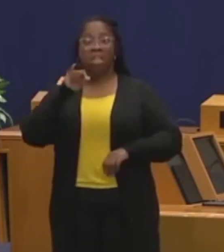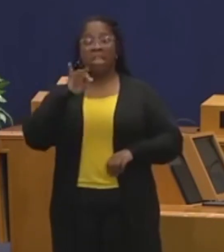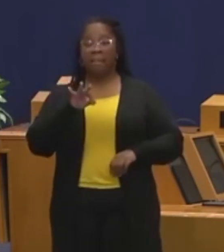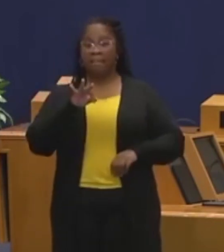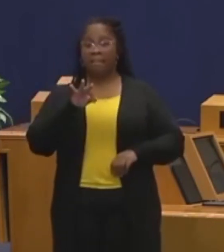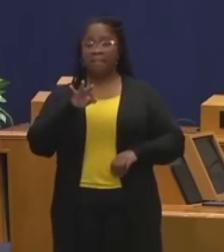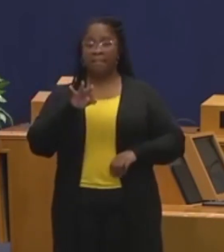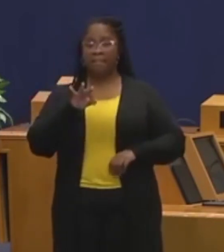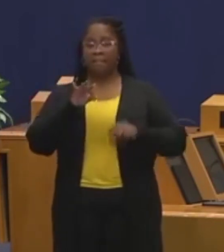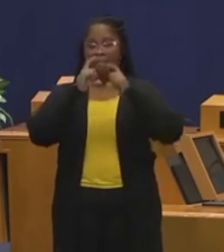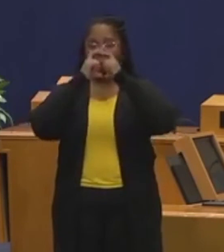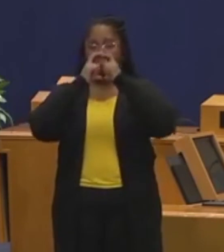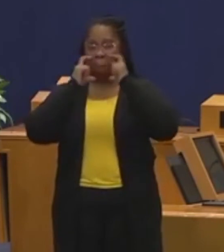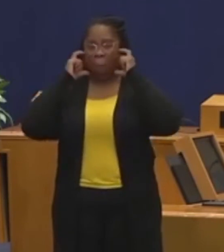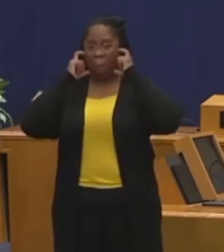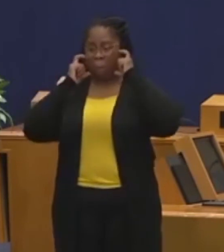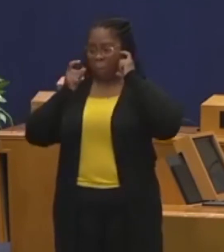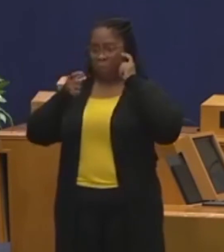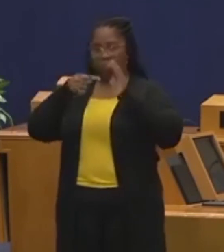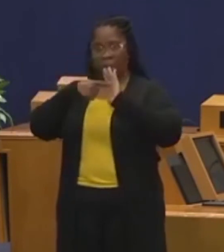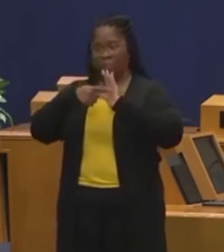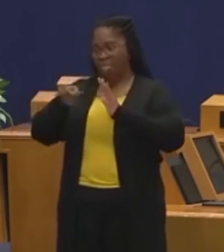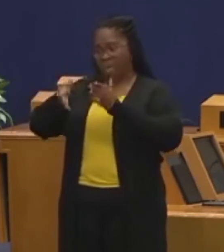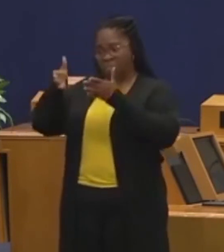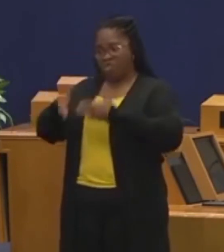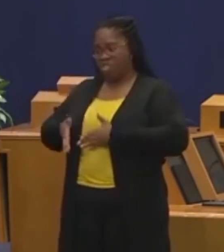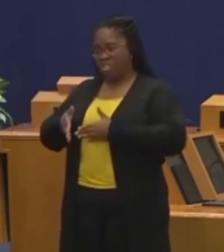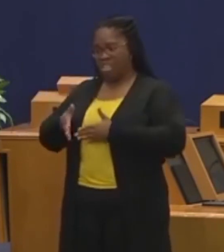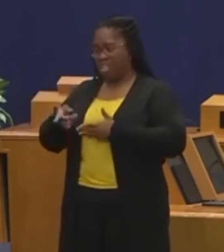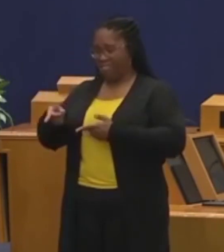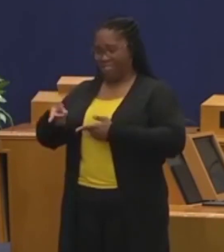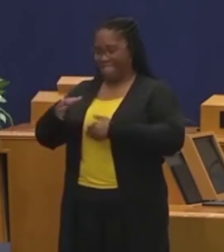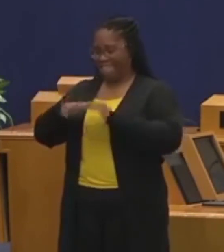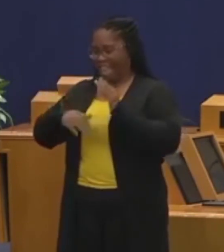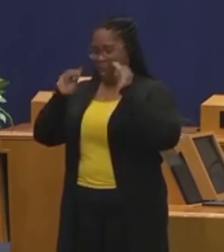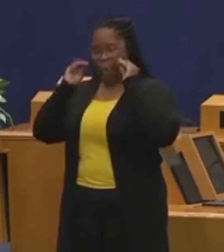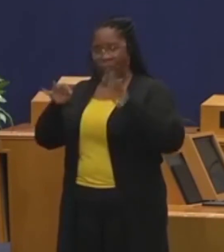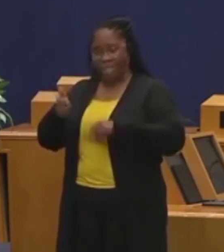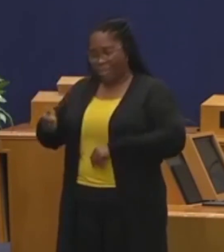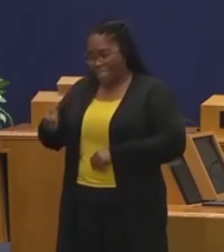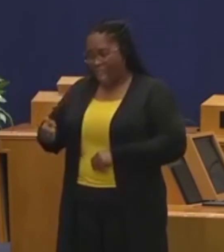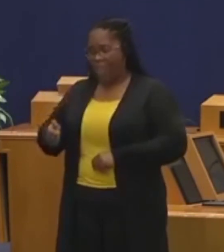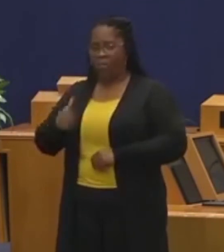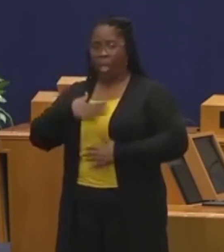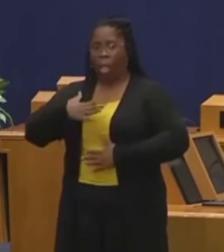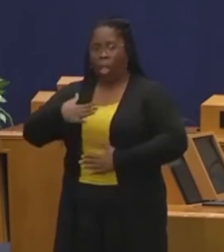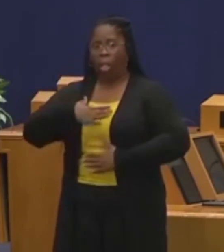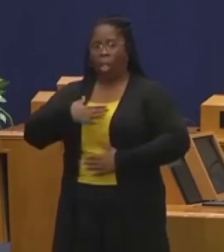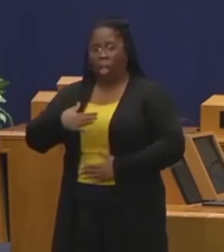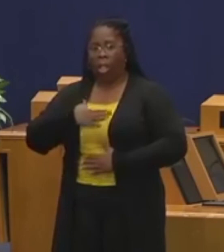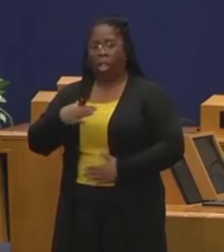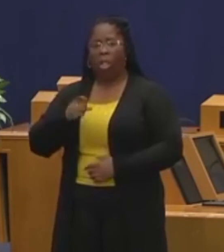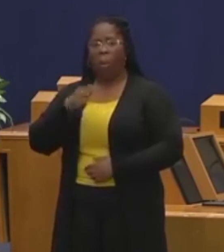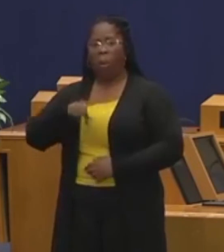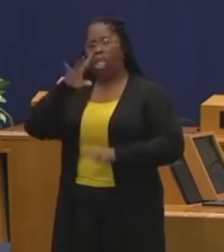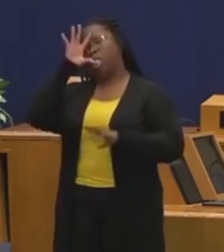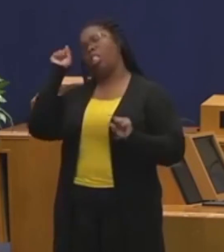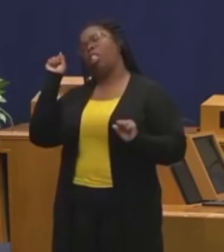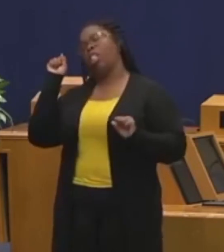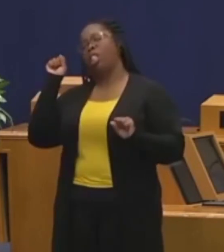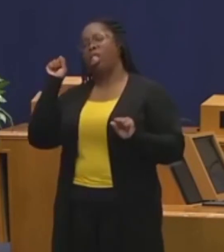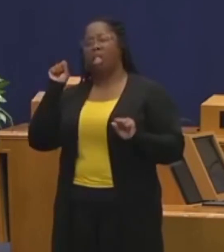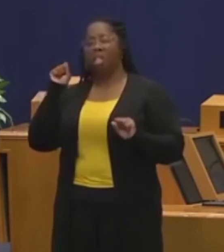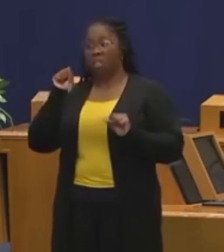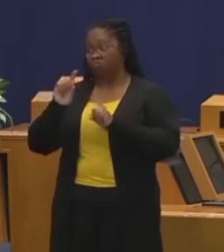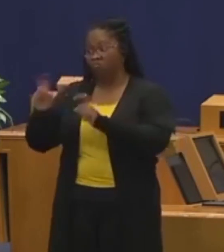a cloth face covering themselves, who is having trouble breathing or is unconscious, should never wear a cloth face